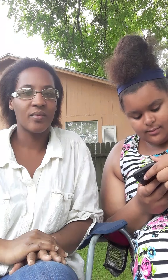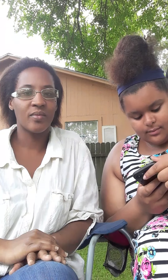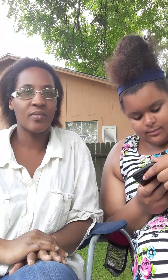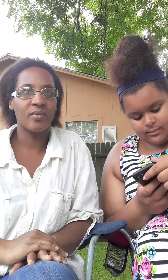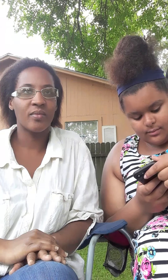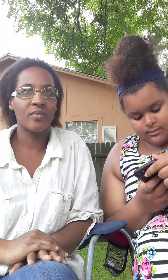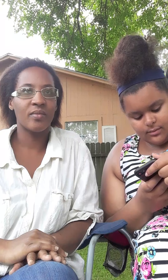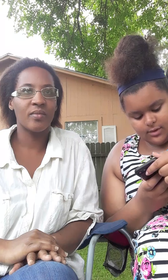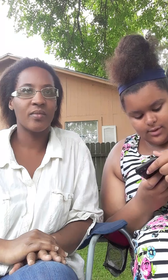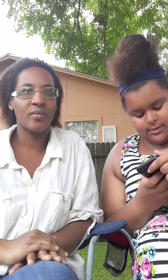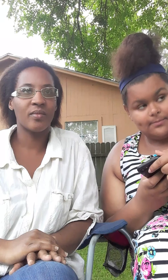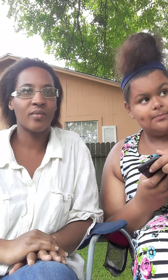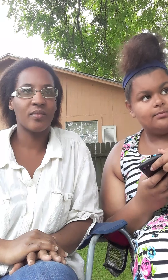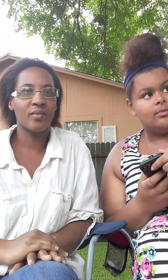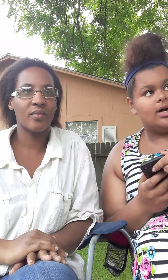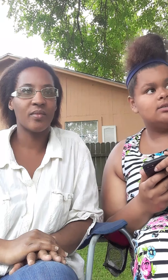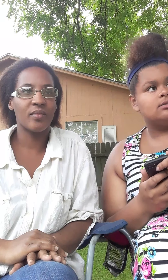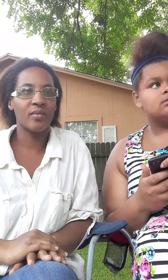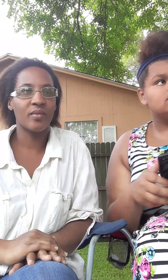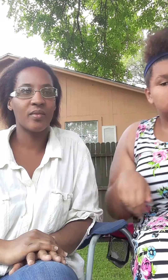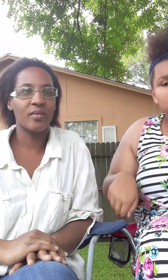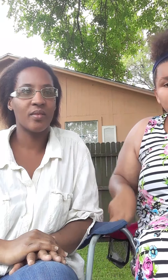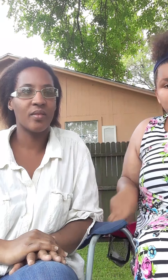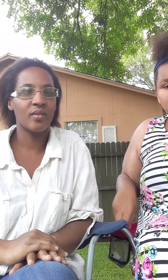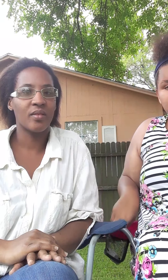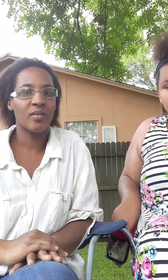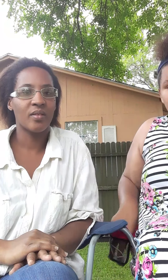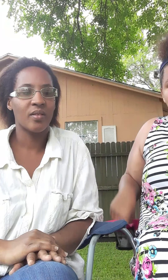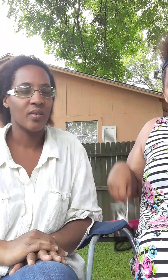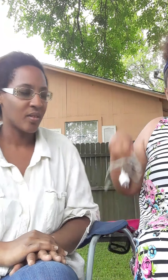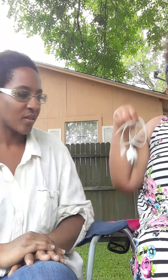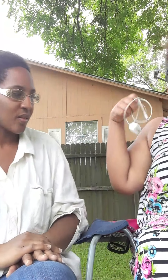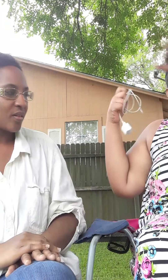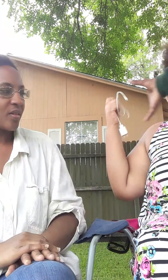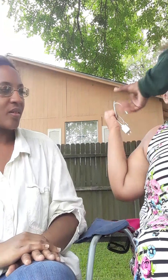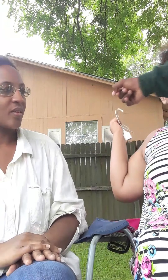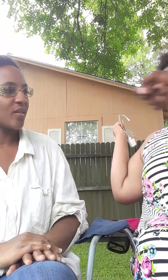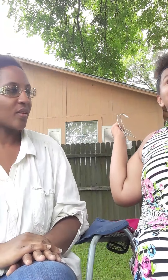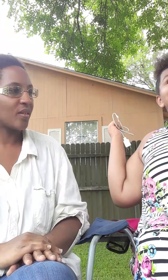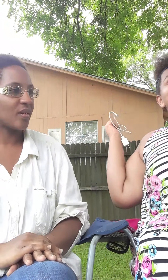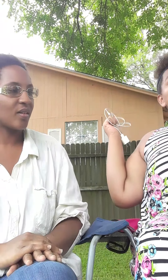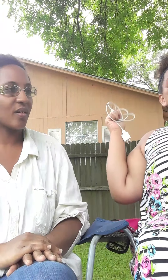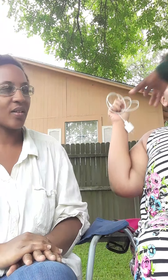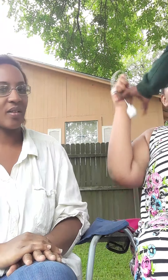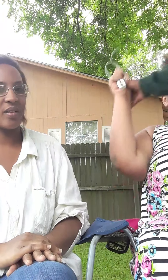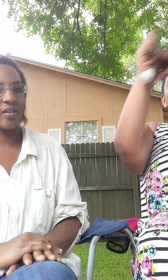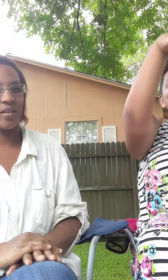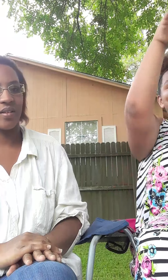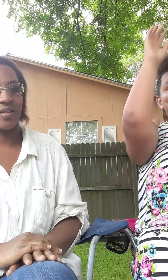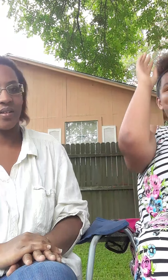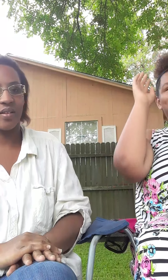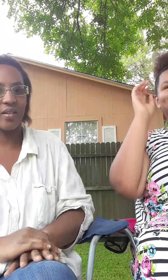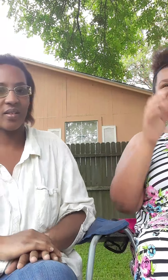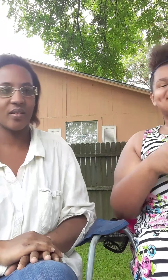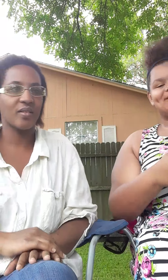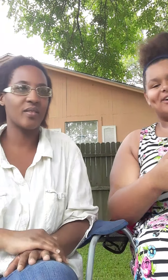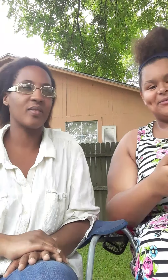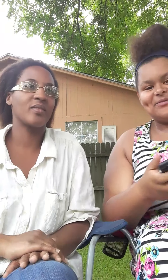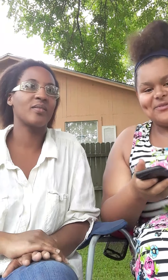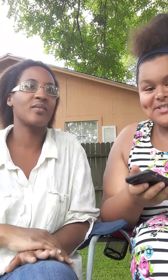I'm going need the wire charging. Mine? Yes, for me. You're going to leave me so long? Yes. For the of the week. Okay. For the of